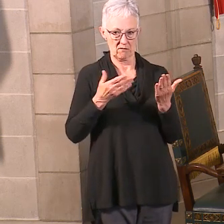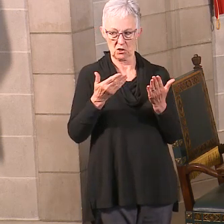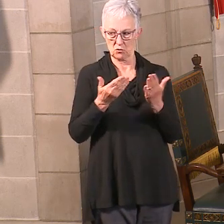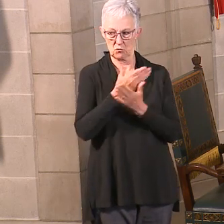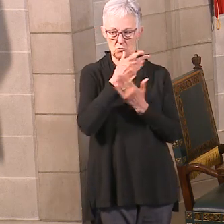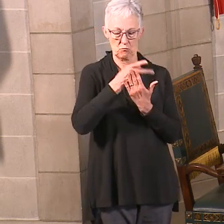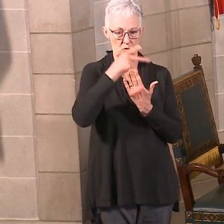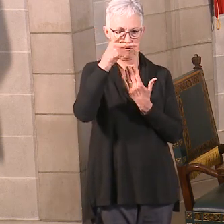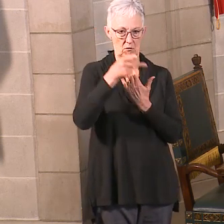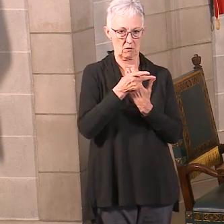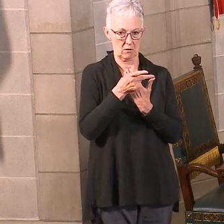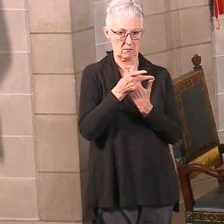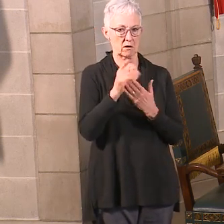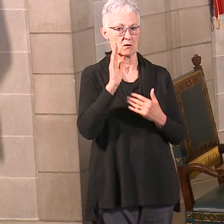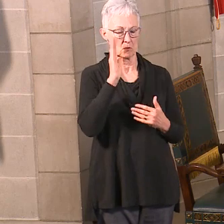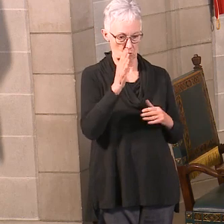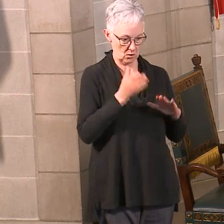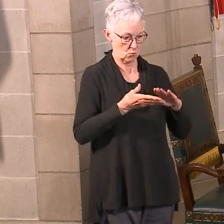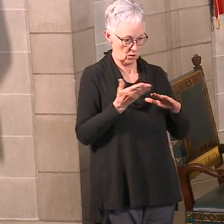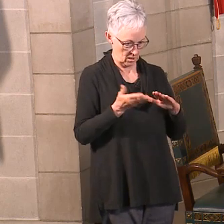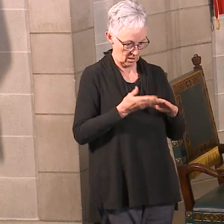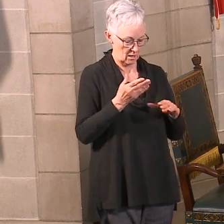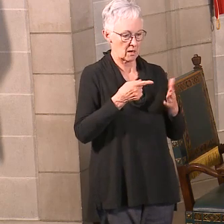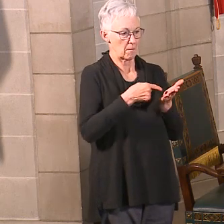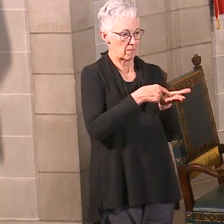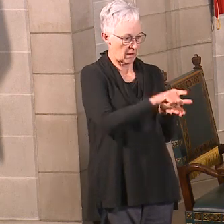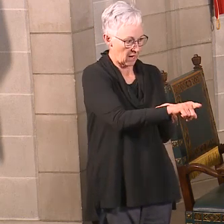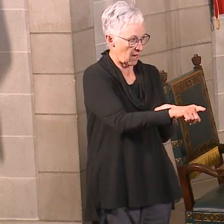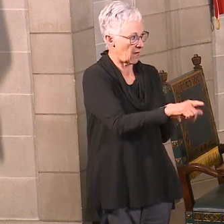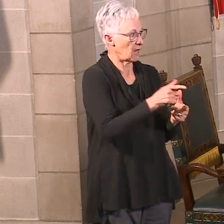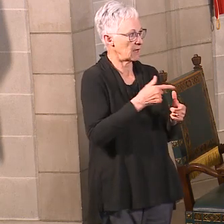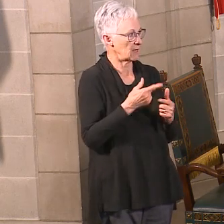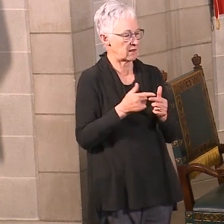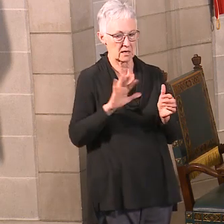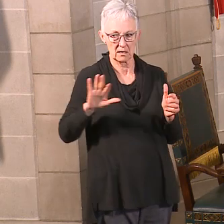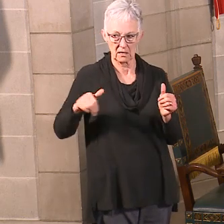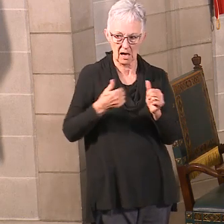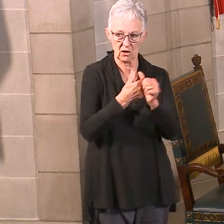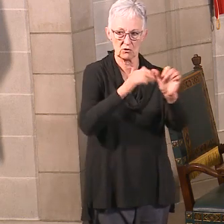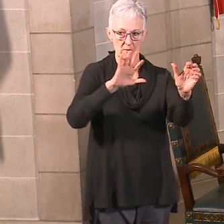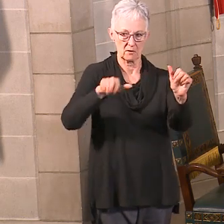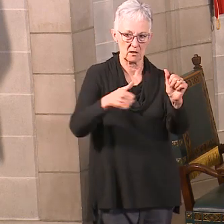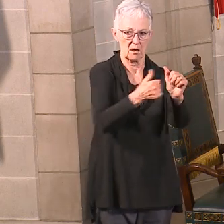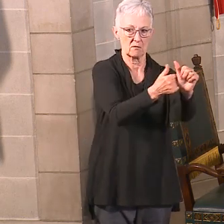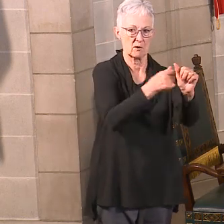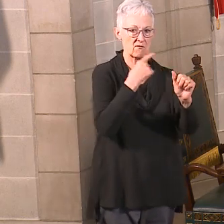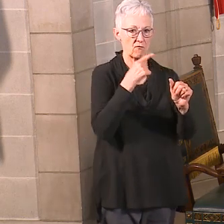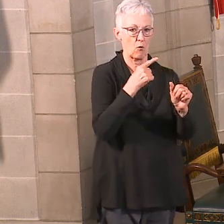thing with the PUA. We'll run, pay everybody forward, and then catch up the weeks prior if they have weeks prior.